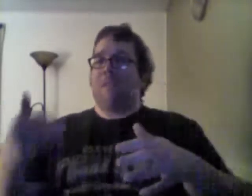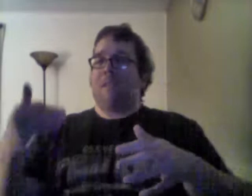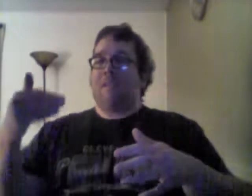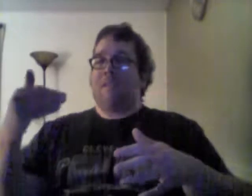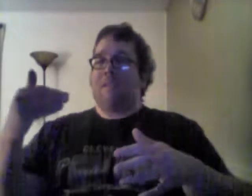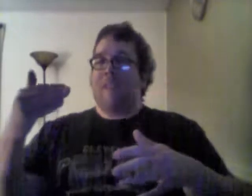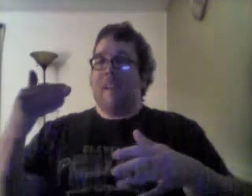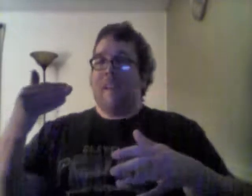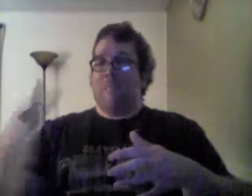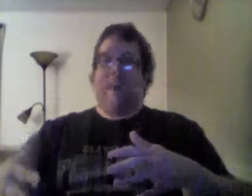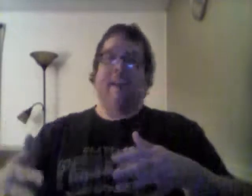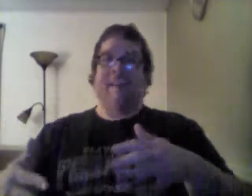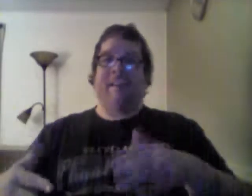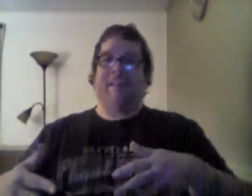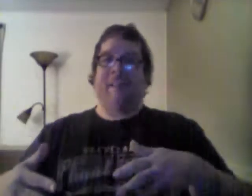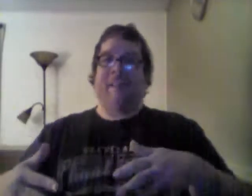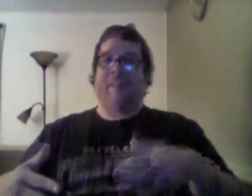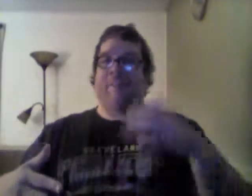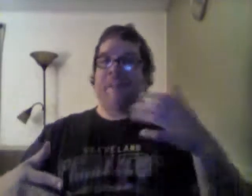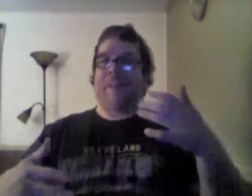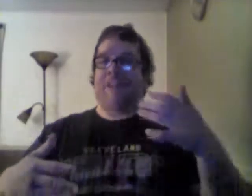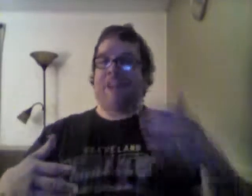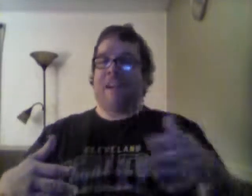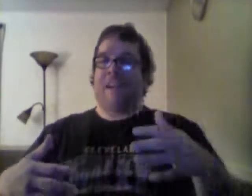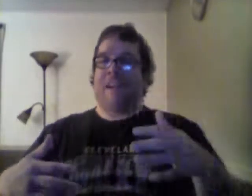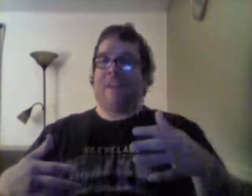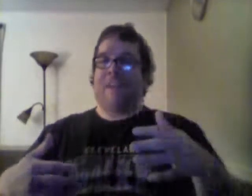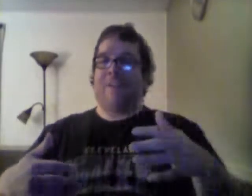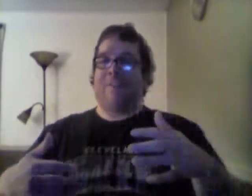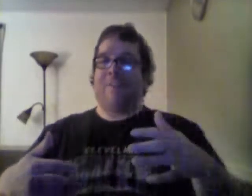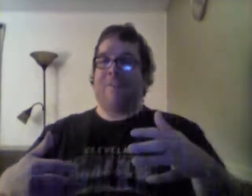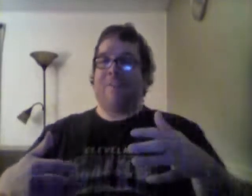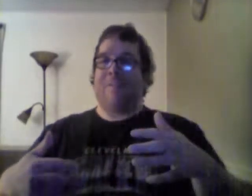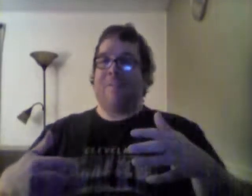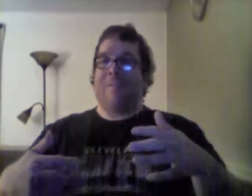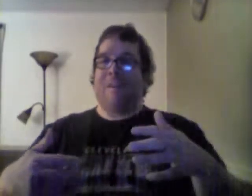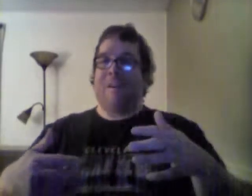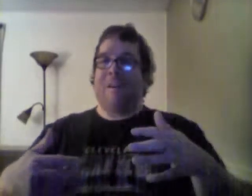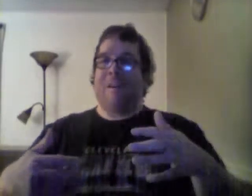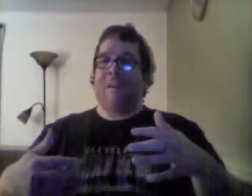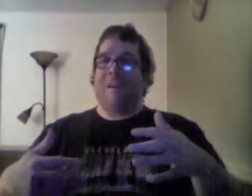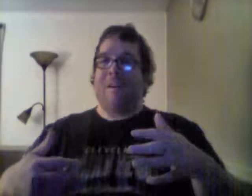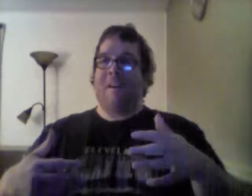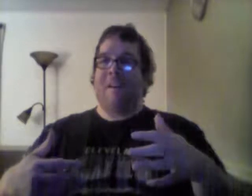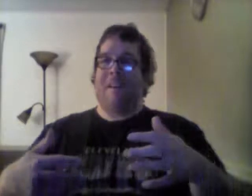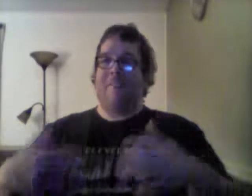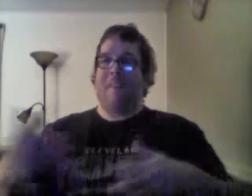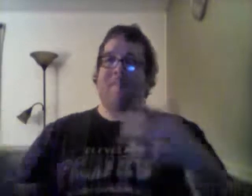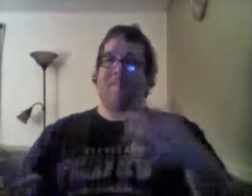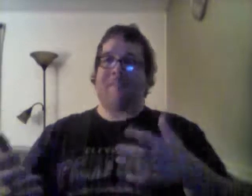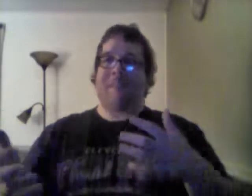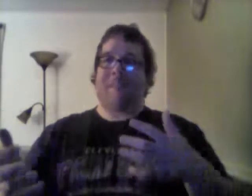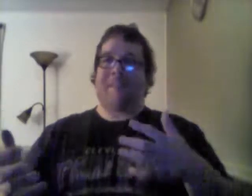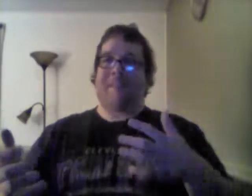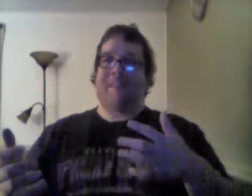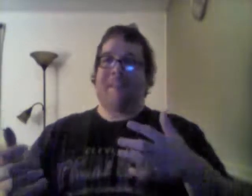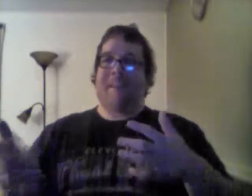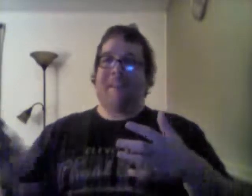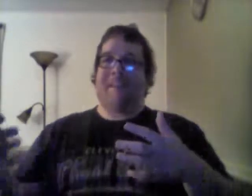this, uh, abandoned venue and try to, uh, kind of mess with the spirits. And the